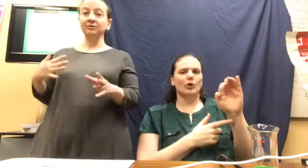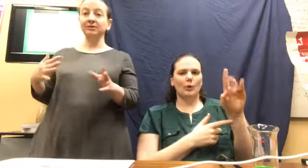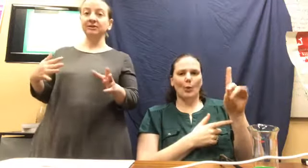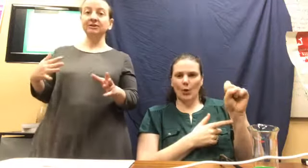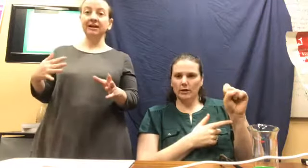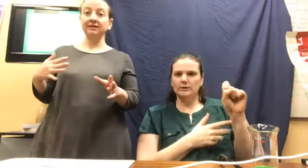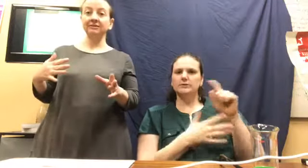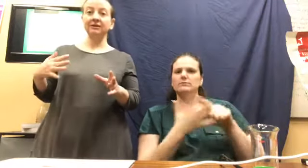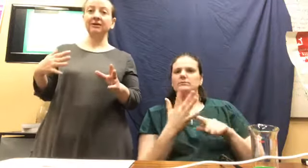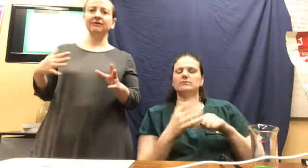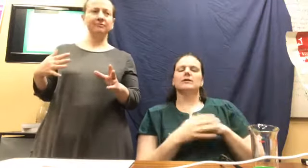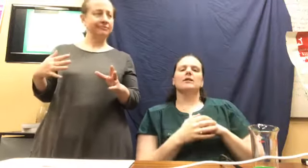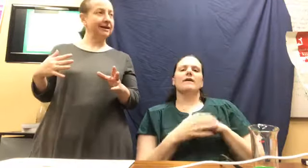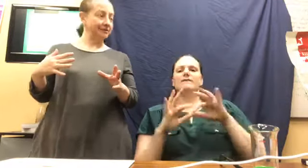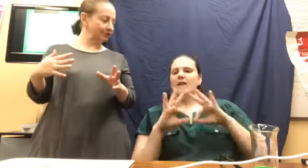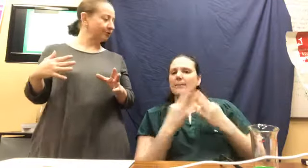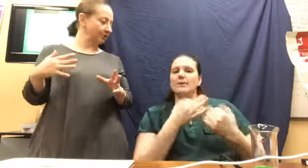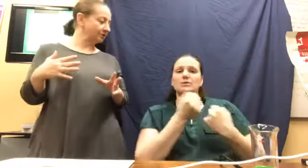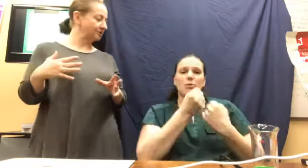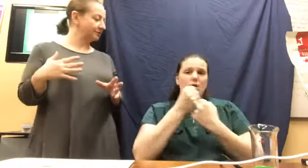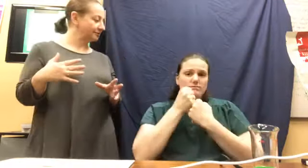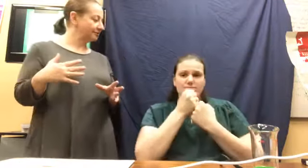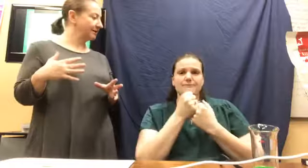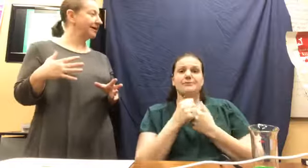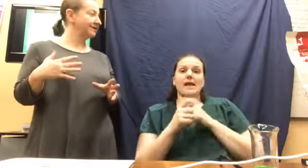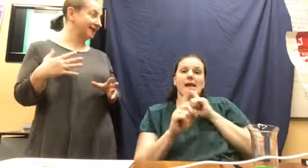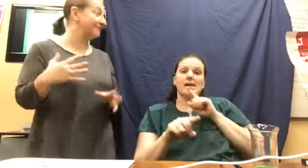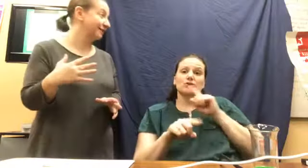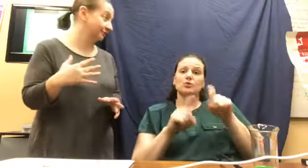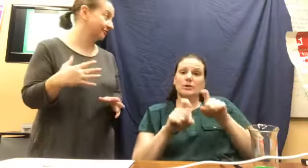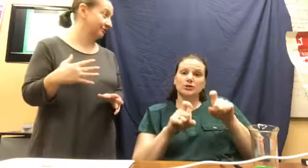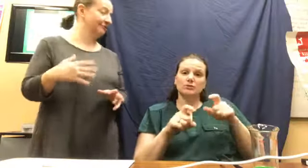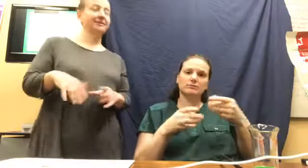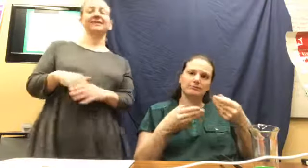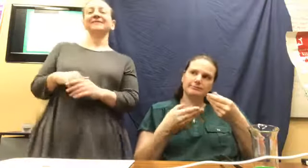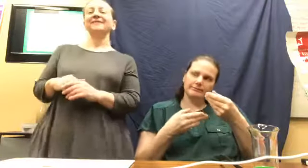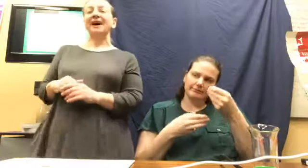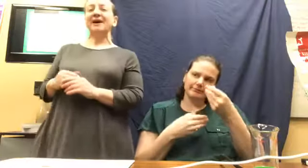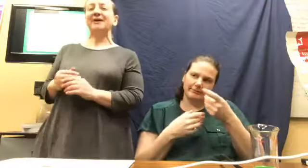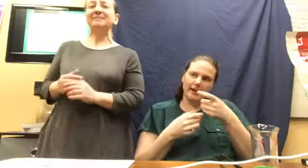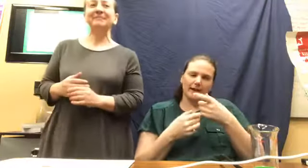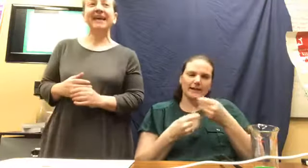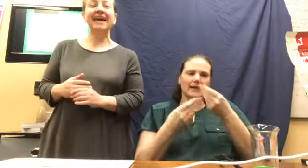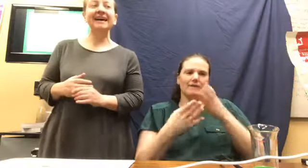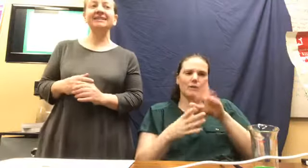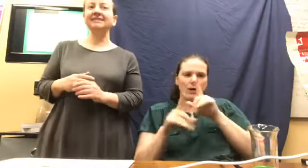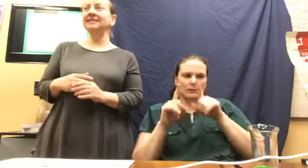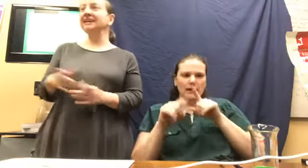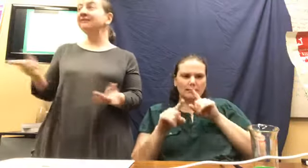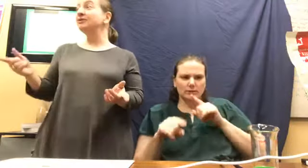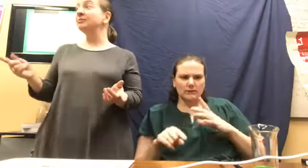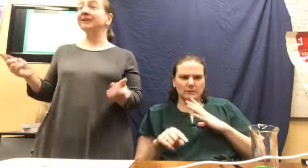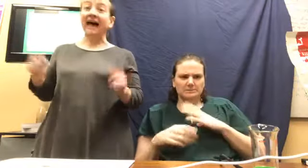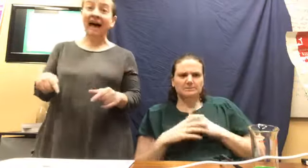questions and answer, uh, answer questions and give answers. Um, and if you were live,